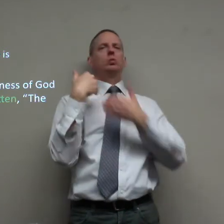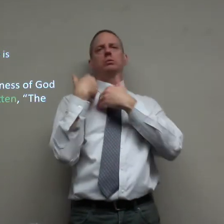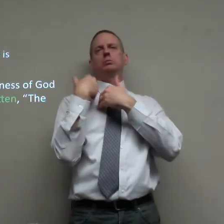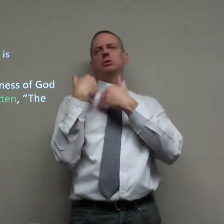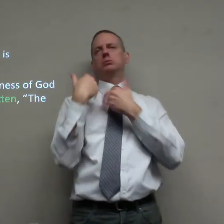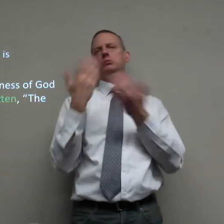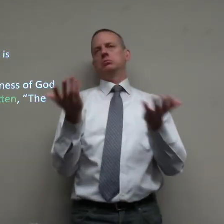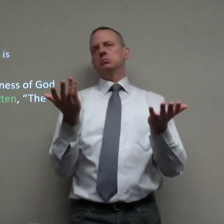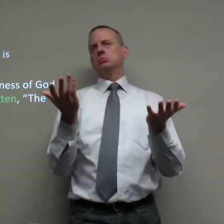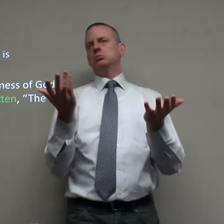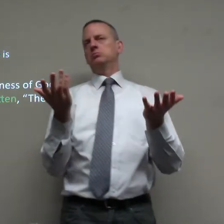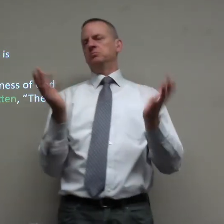it's my responsibility